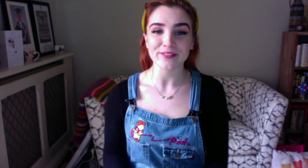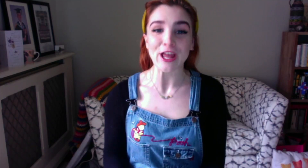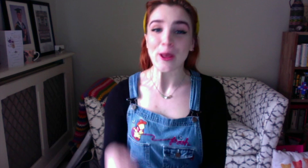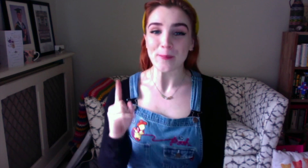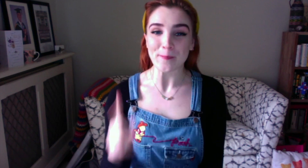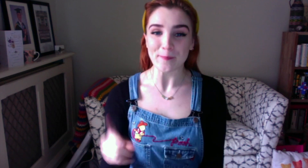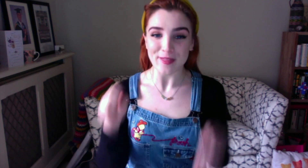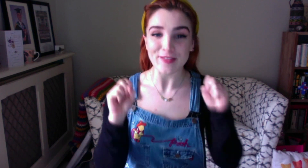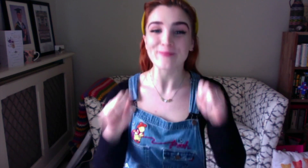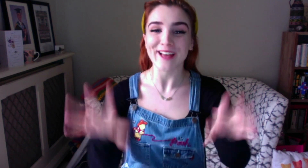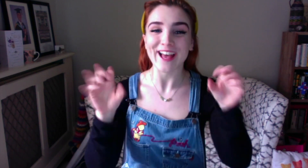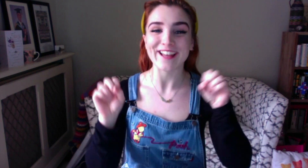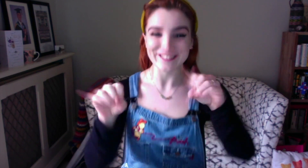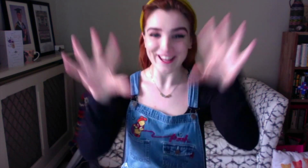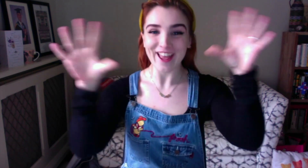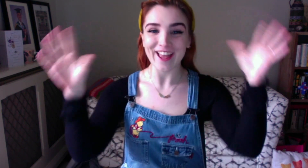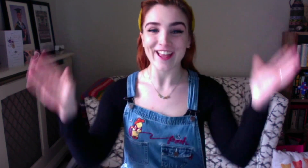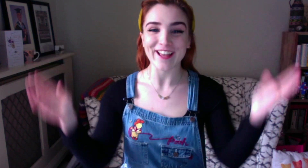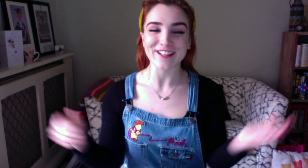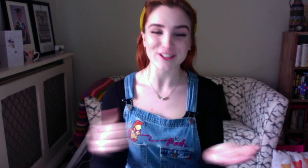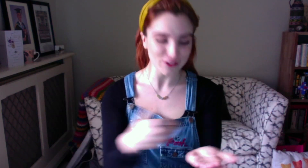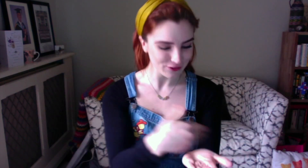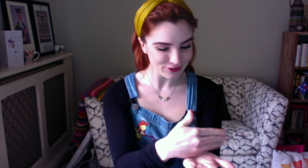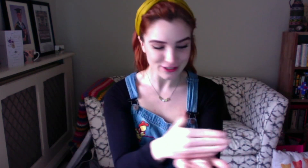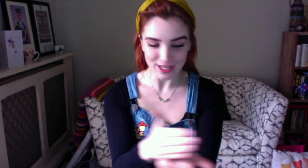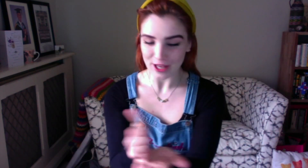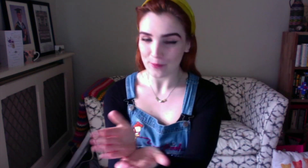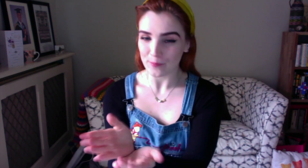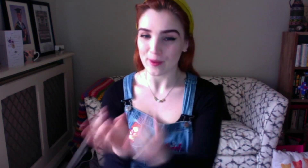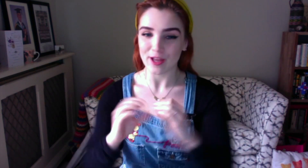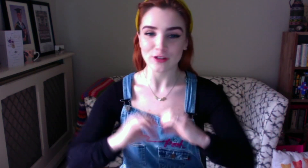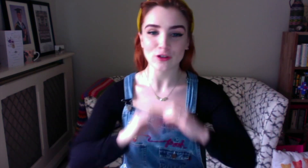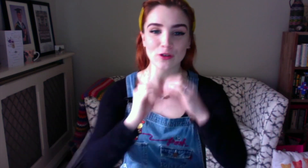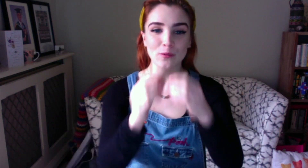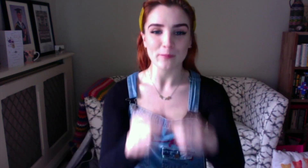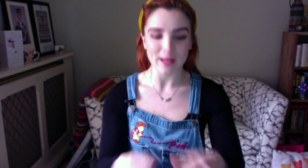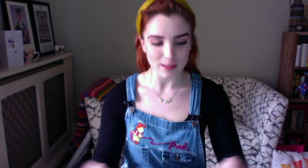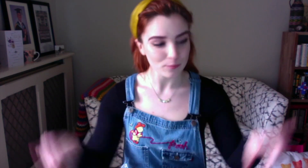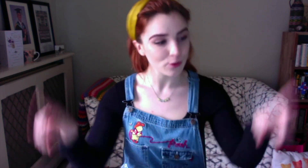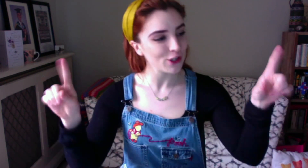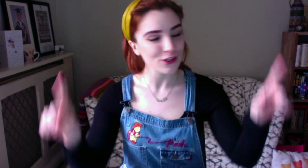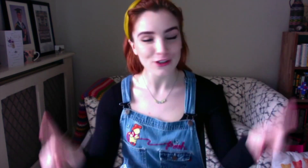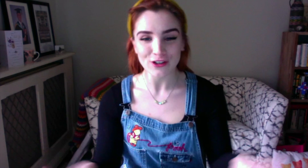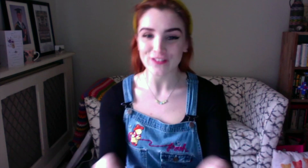And the magic you share, When you bring music,